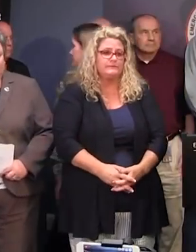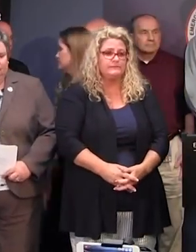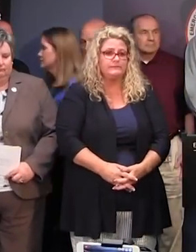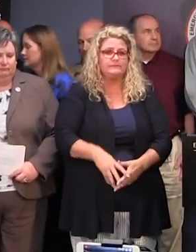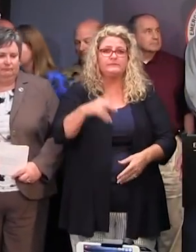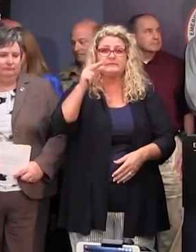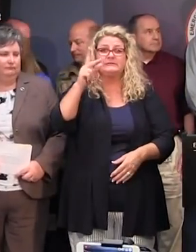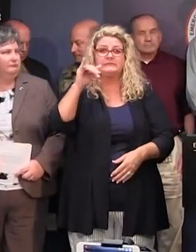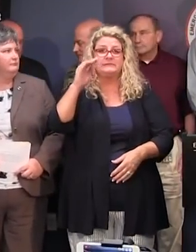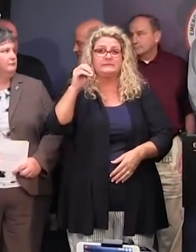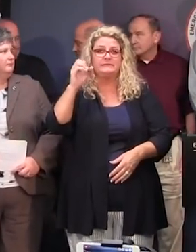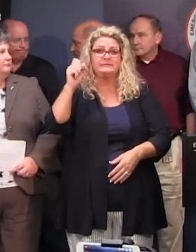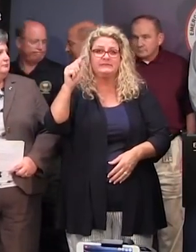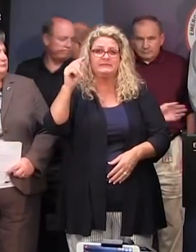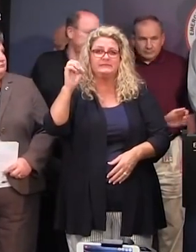Kim Stimms.